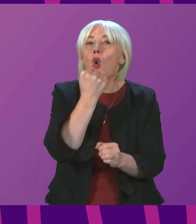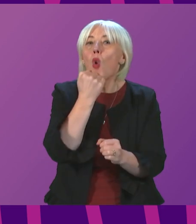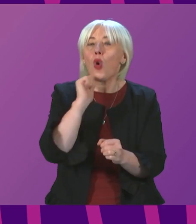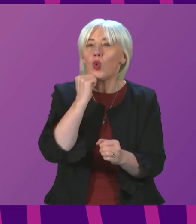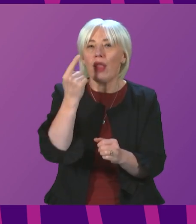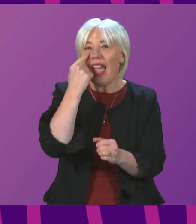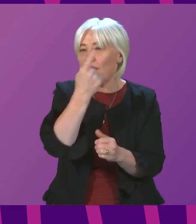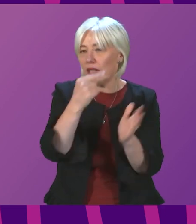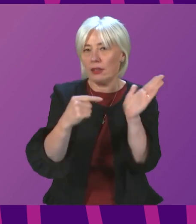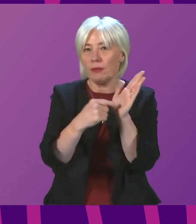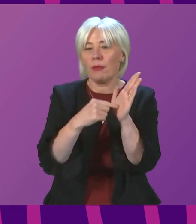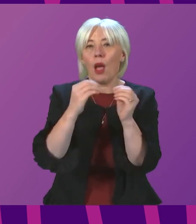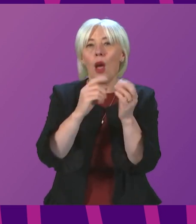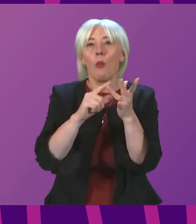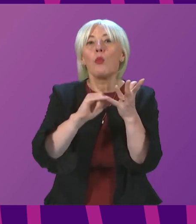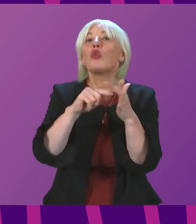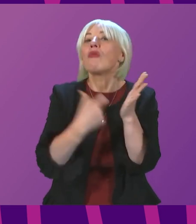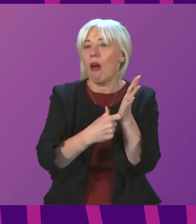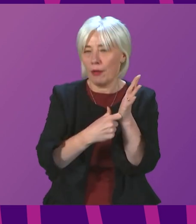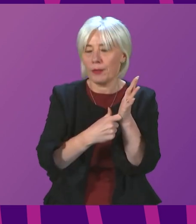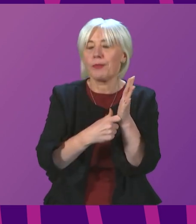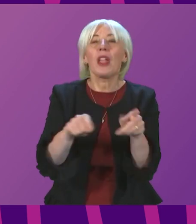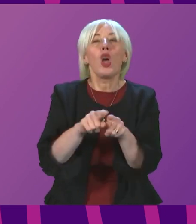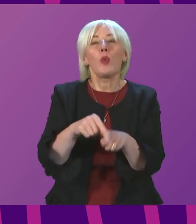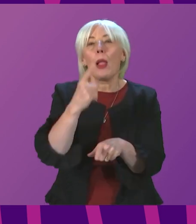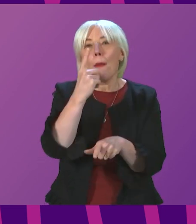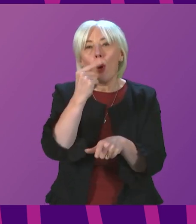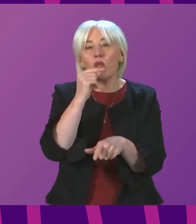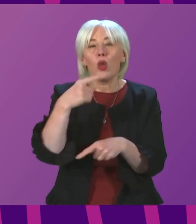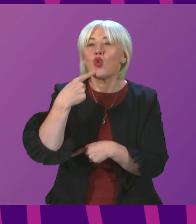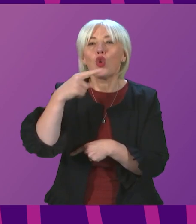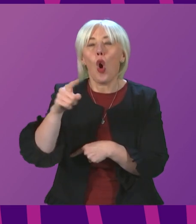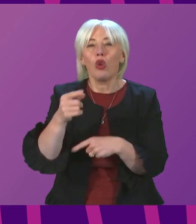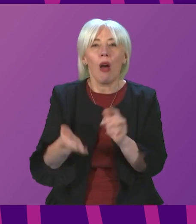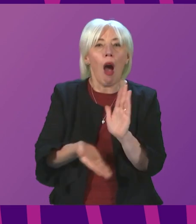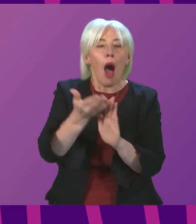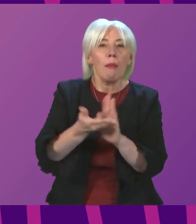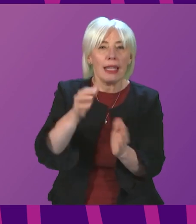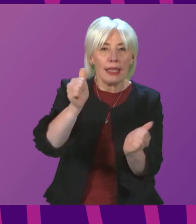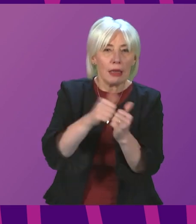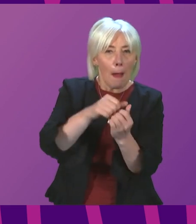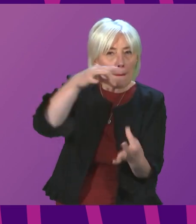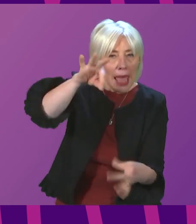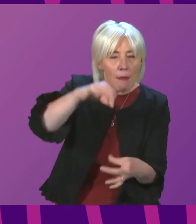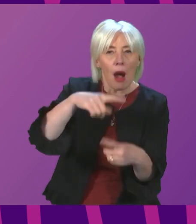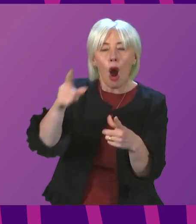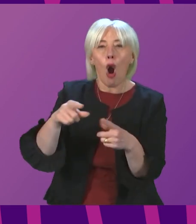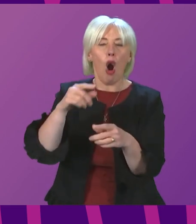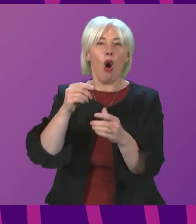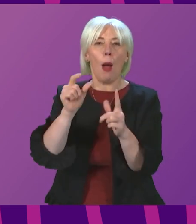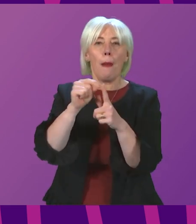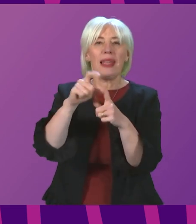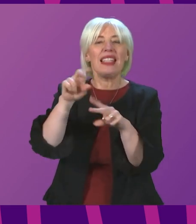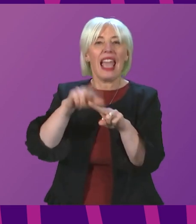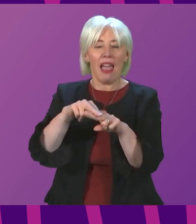of booster vaccination. It will also be possible to order updated paper and PDF copies of vaccination status, which are now